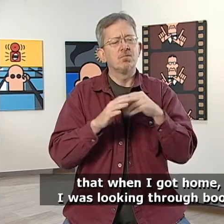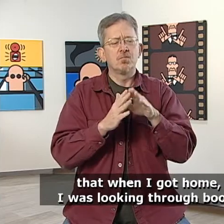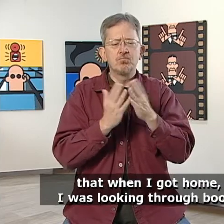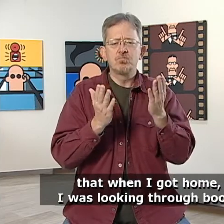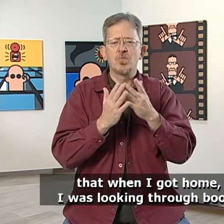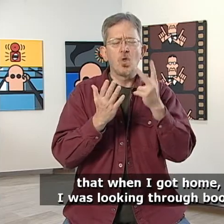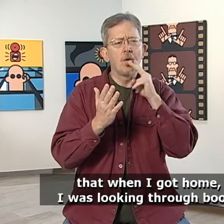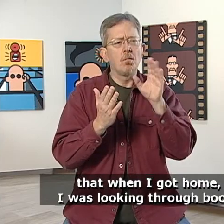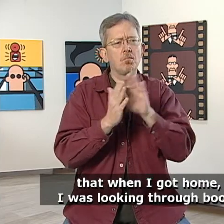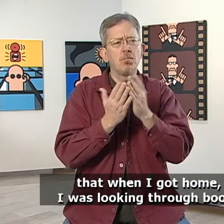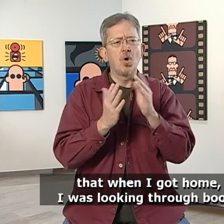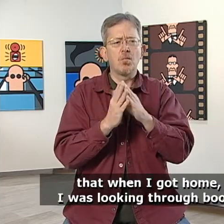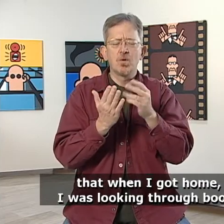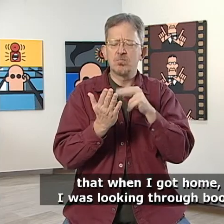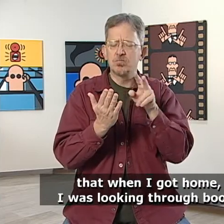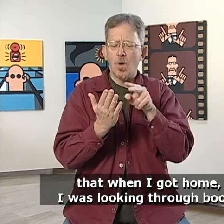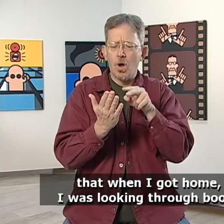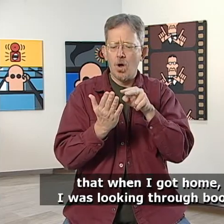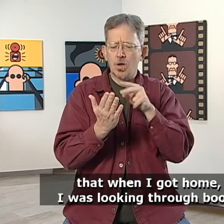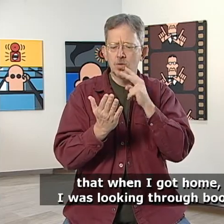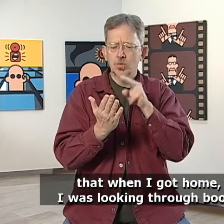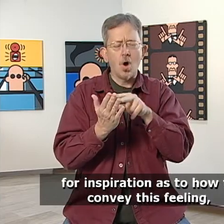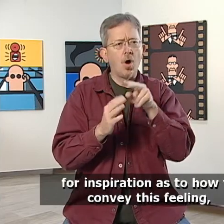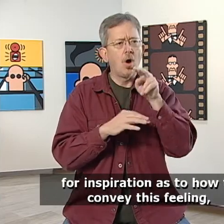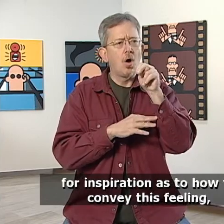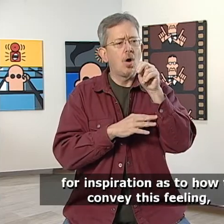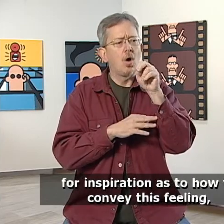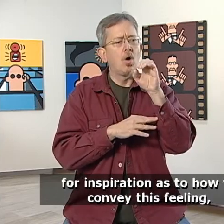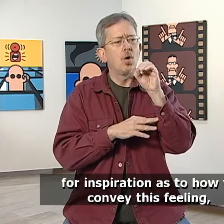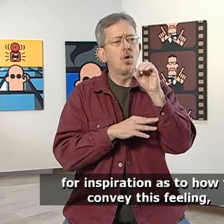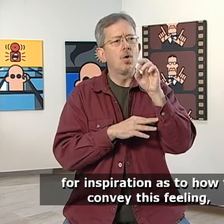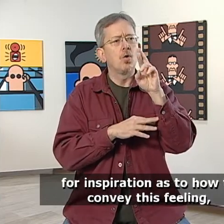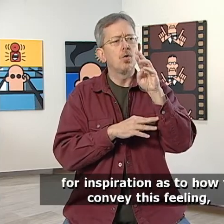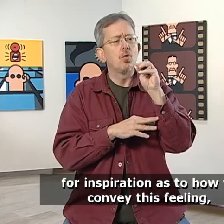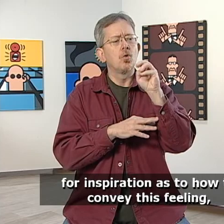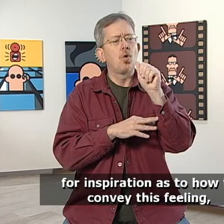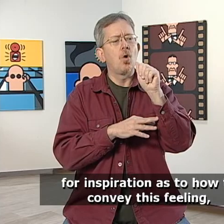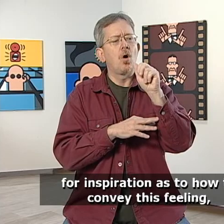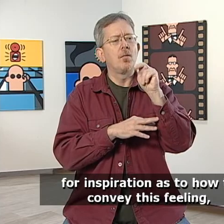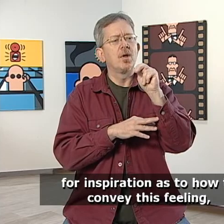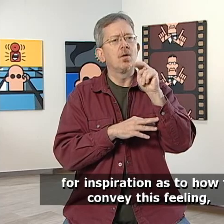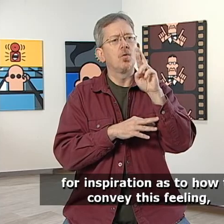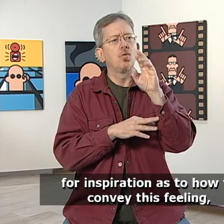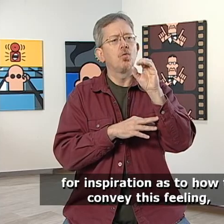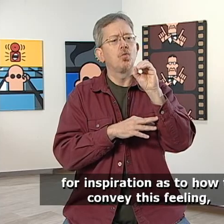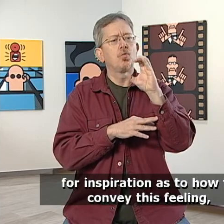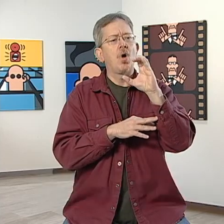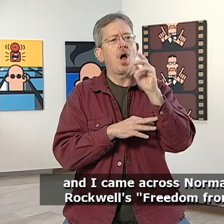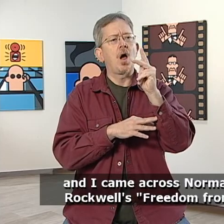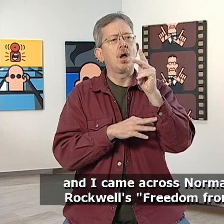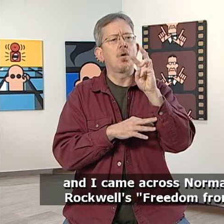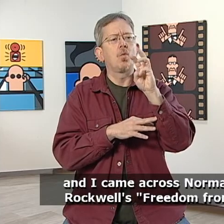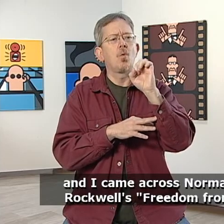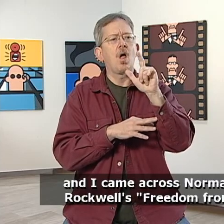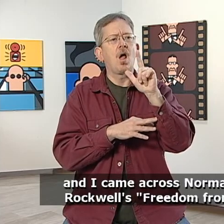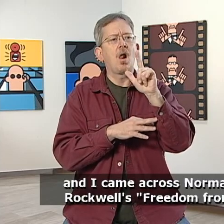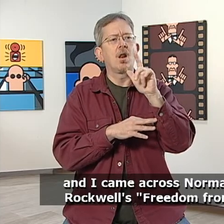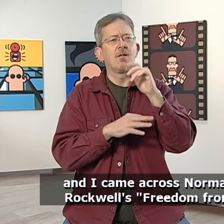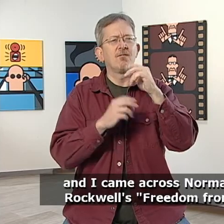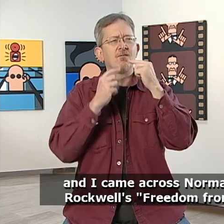I got home, I was looking through books for inspiration as to how to convey this feeling. And I came across